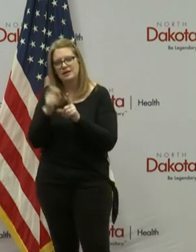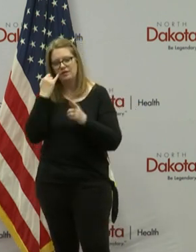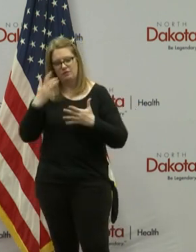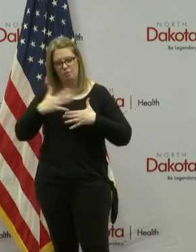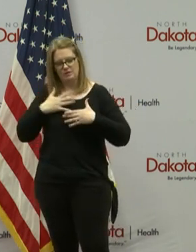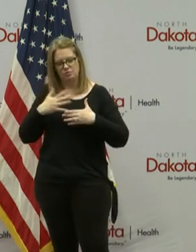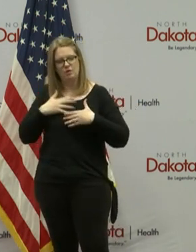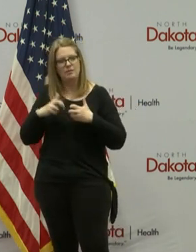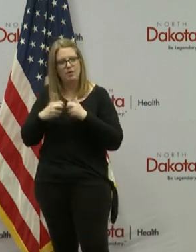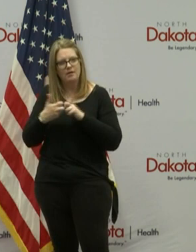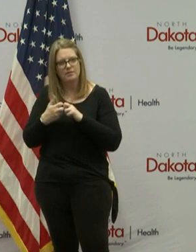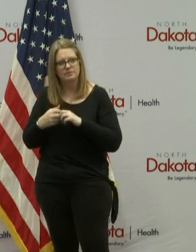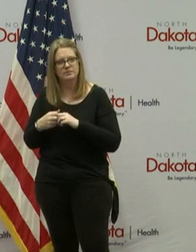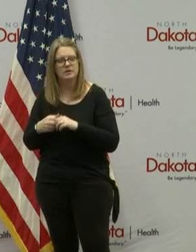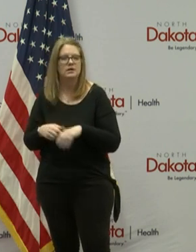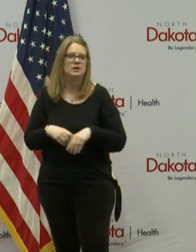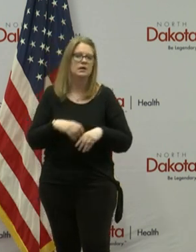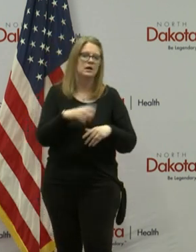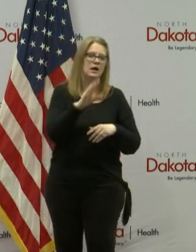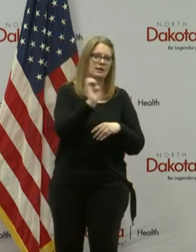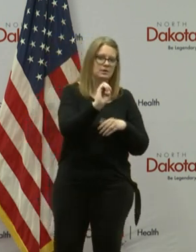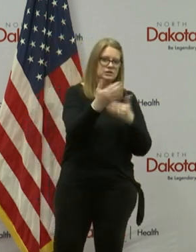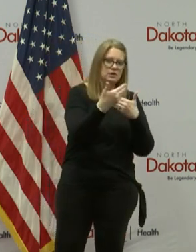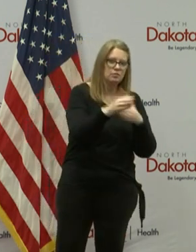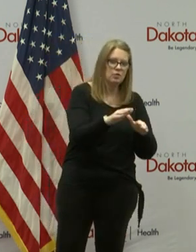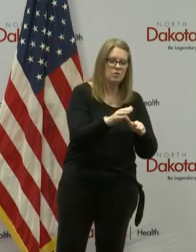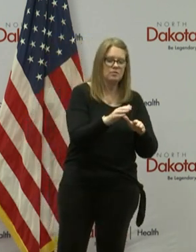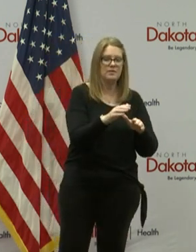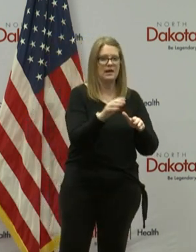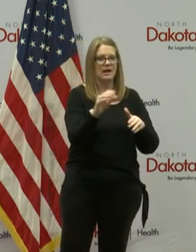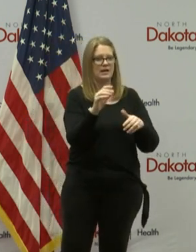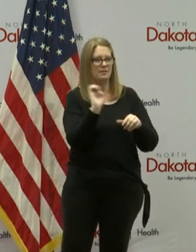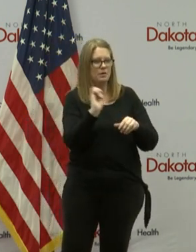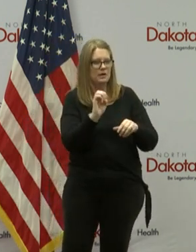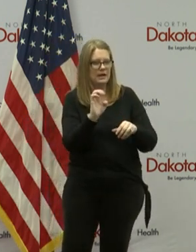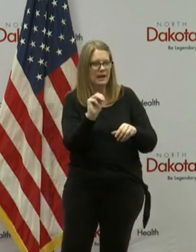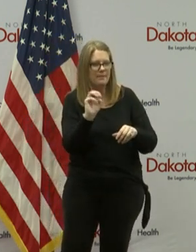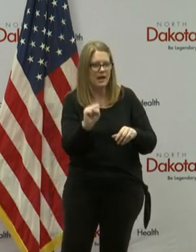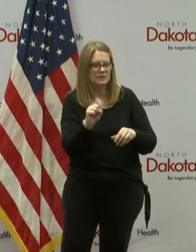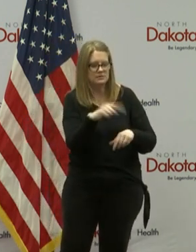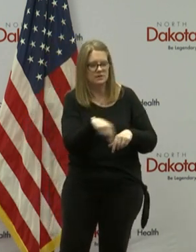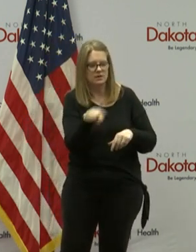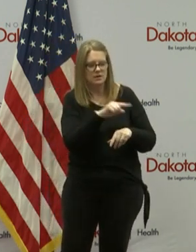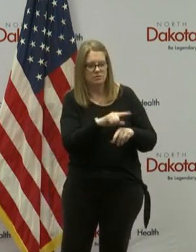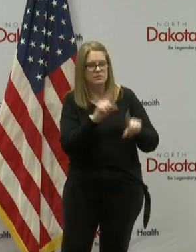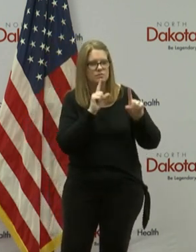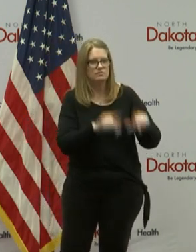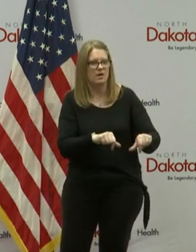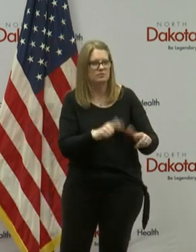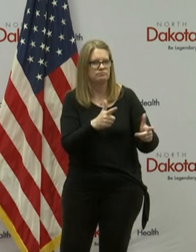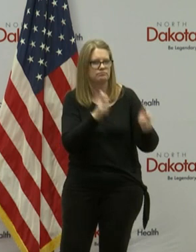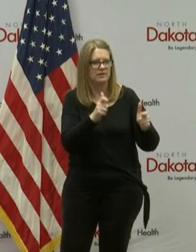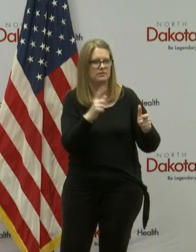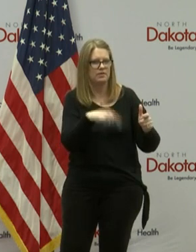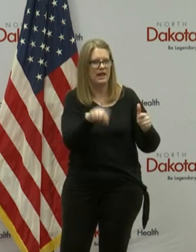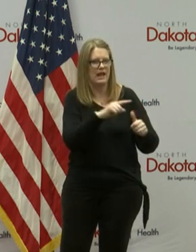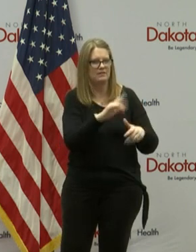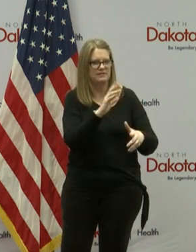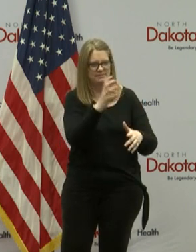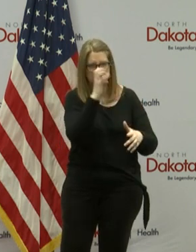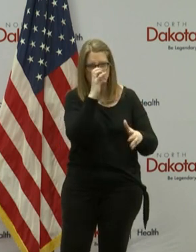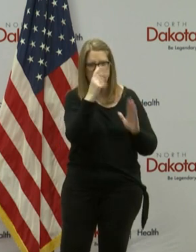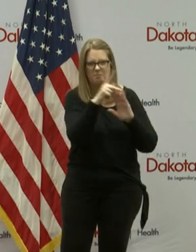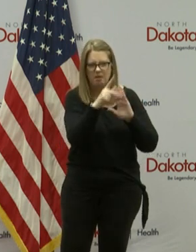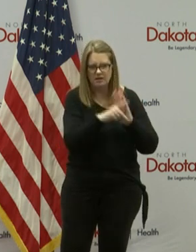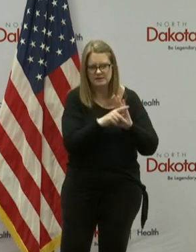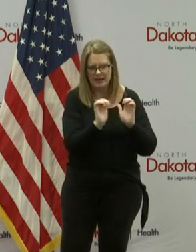first responders and emergency room have strict protocols in place to care for those with severe symptoms. We currently